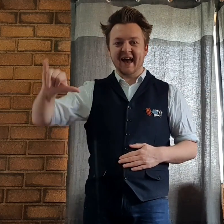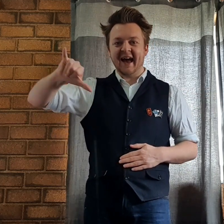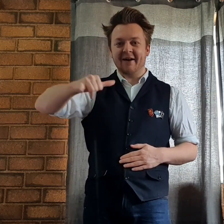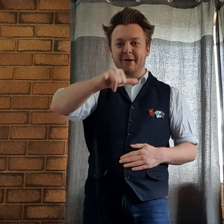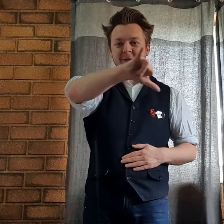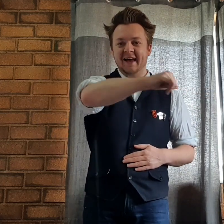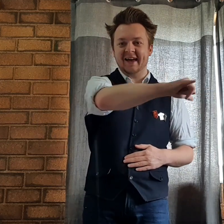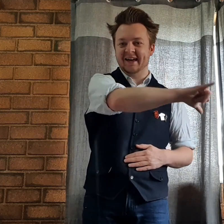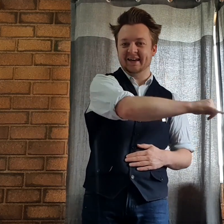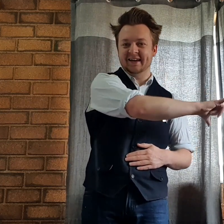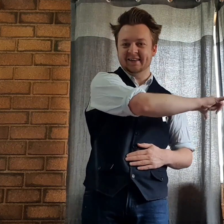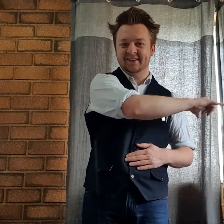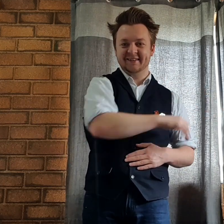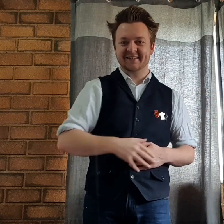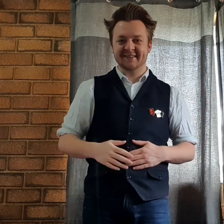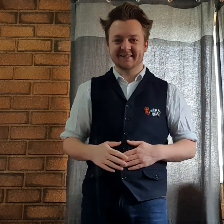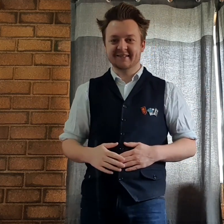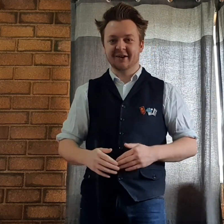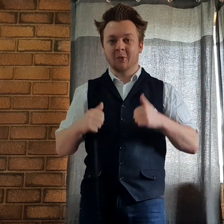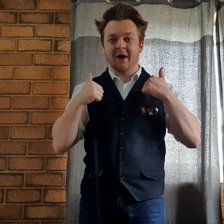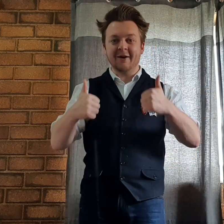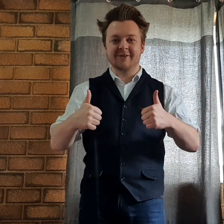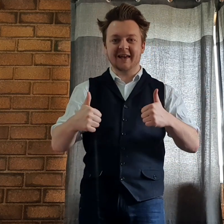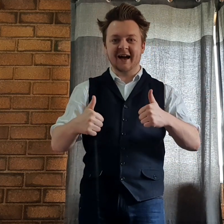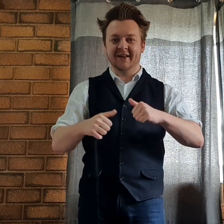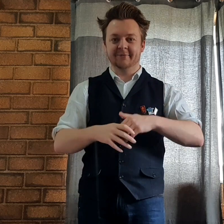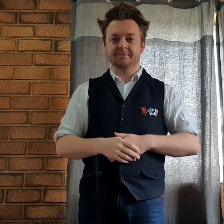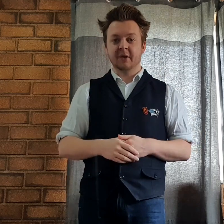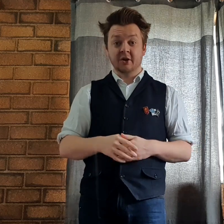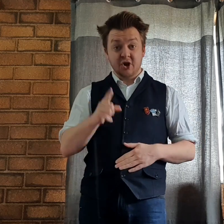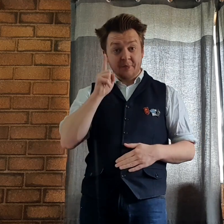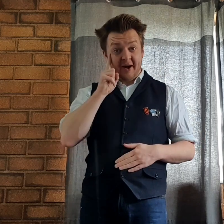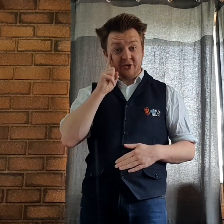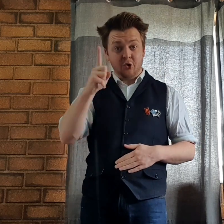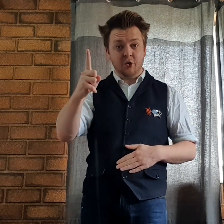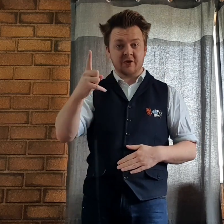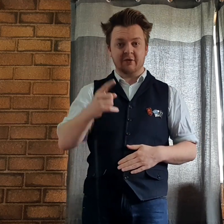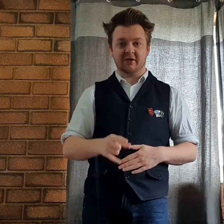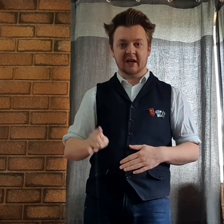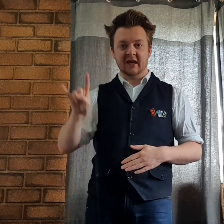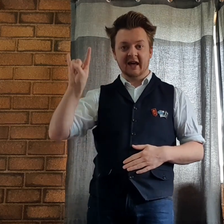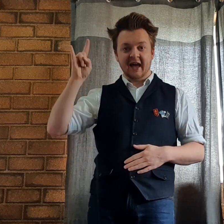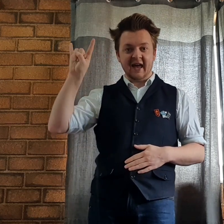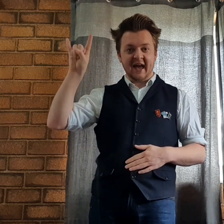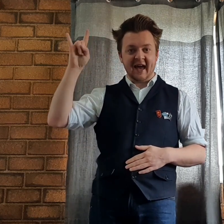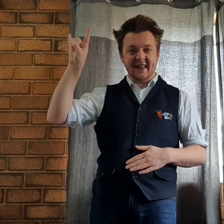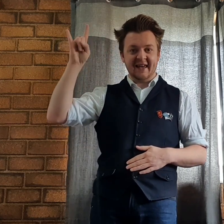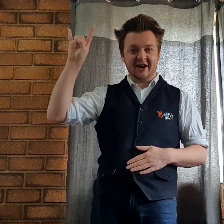Aeroplane. Aeroplane. Well done! You might also see a helicopter.